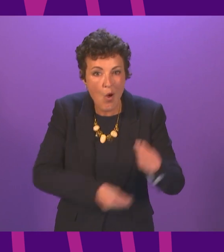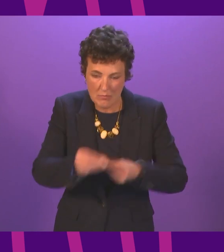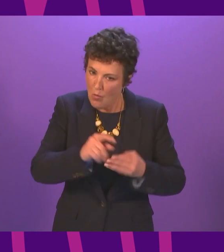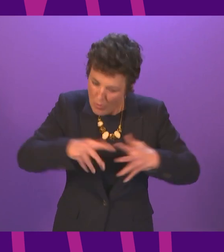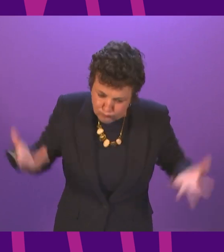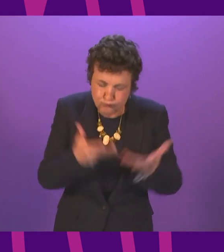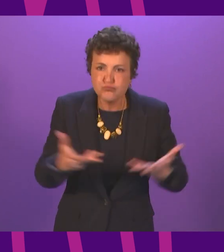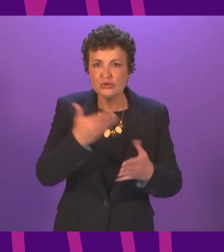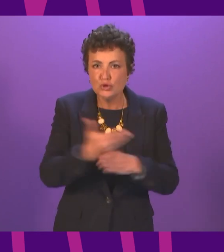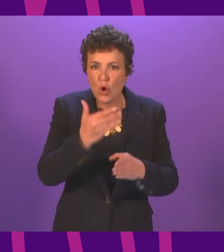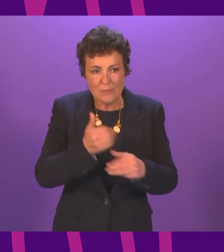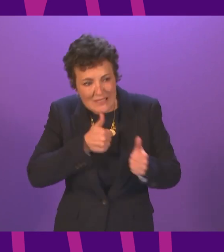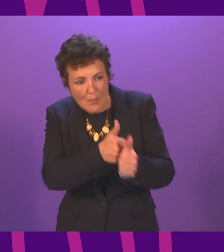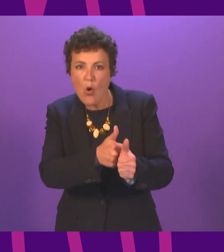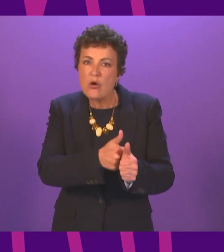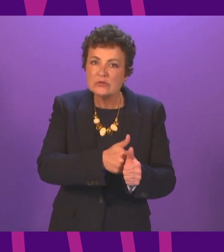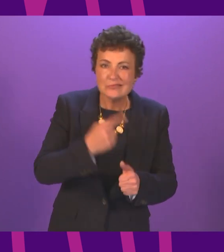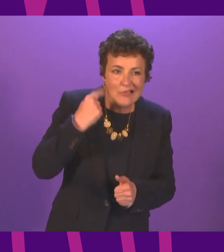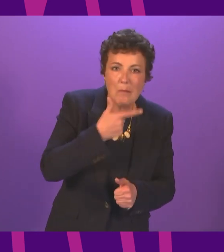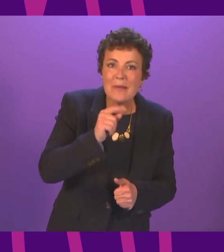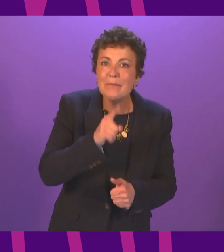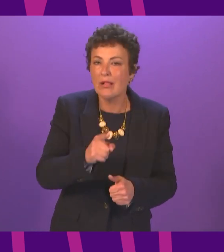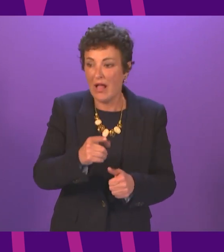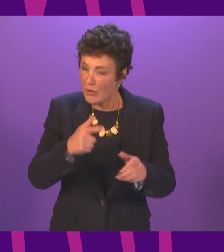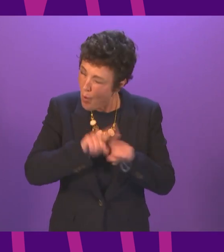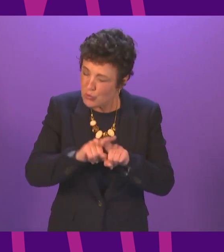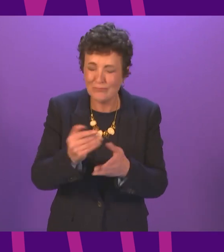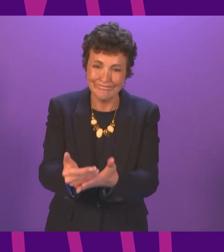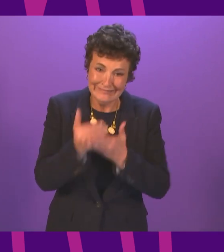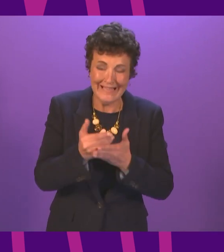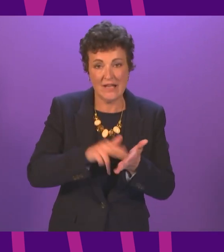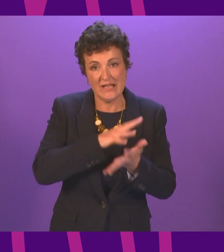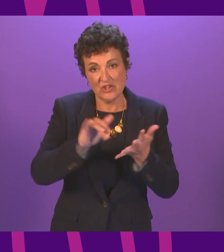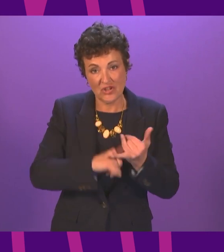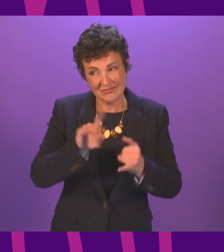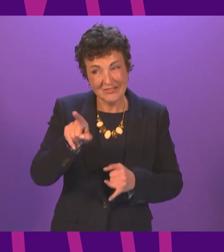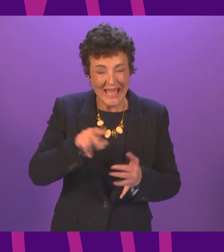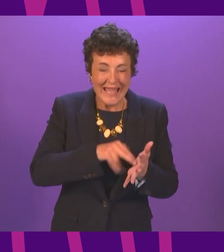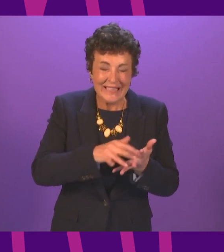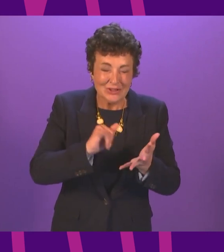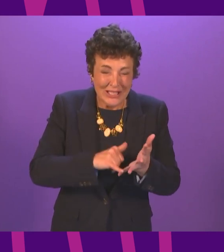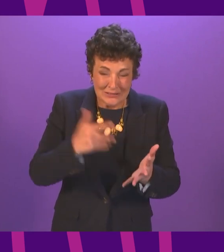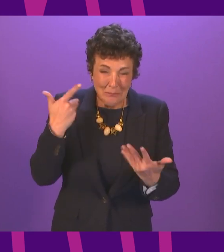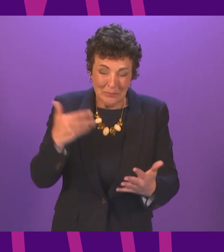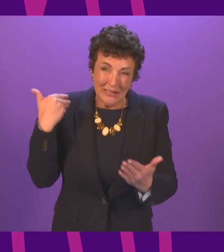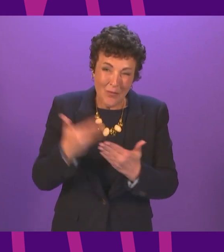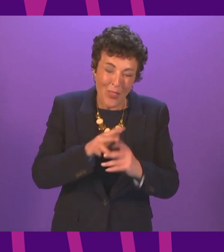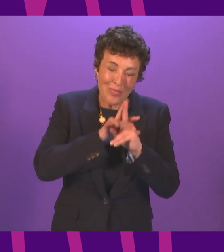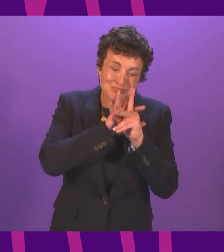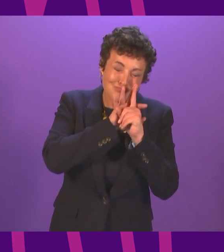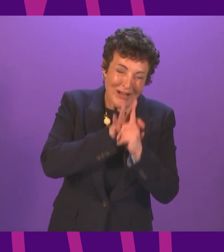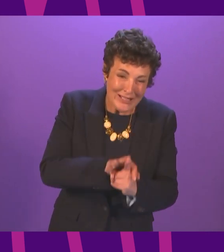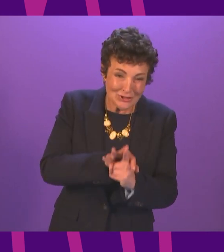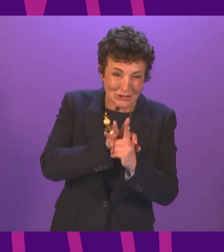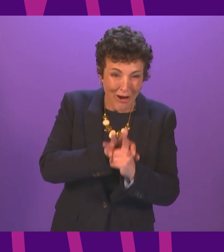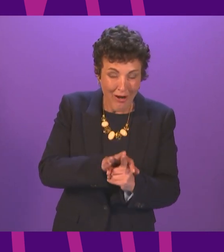support our children and young people and protect our national health service. The NHS has faced extraordinary pressure during the pandemic and as